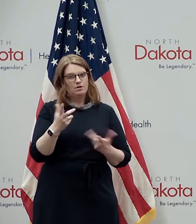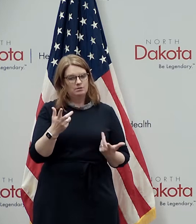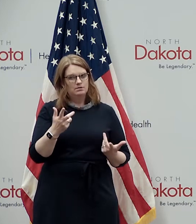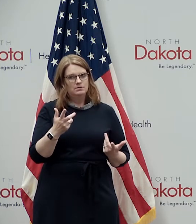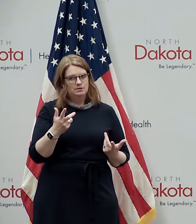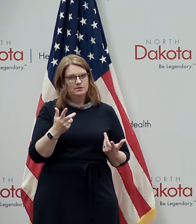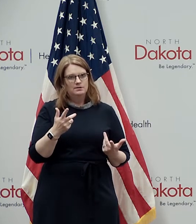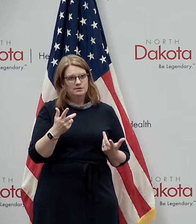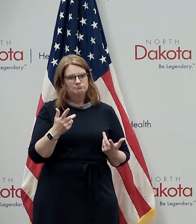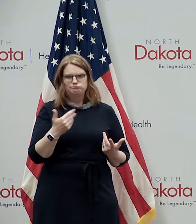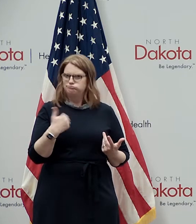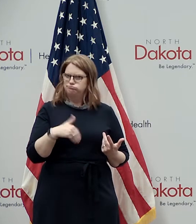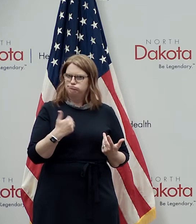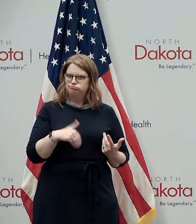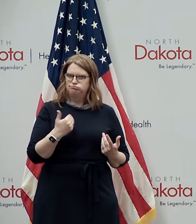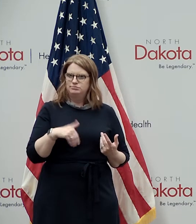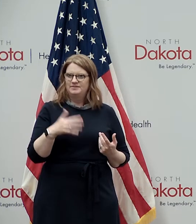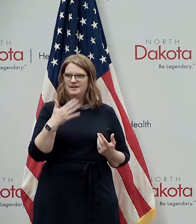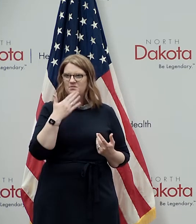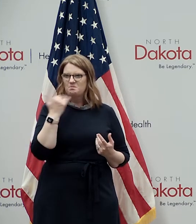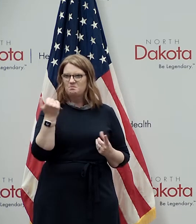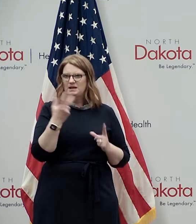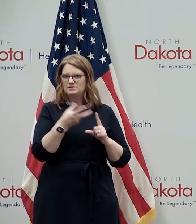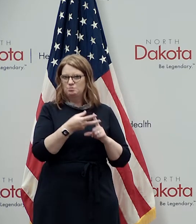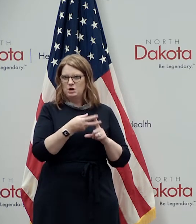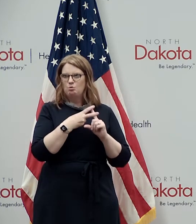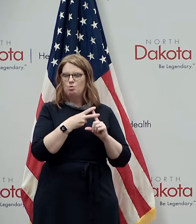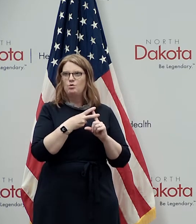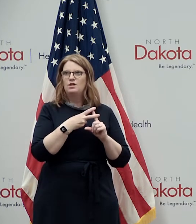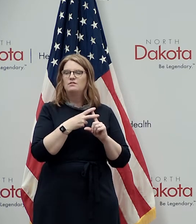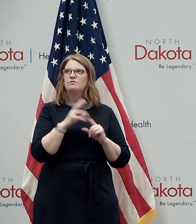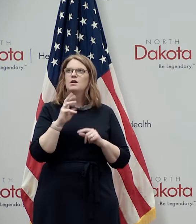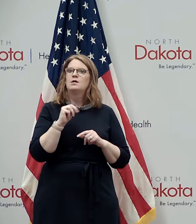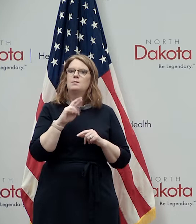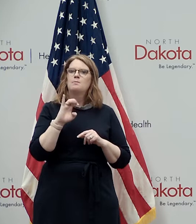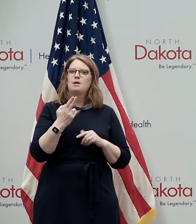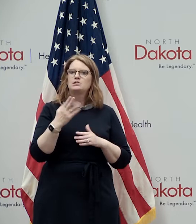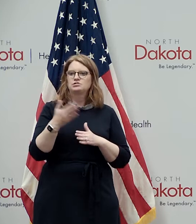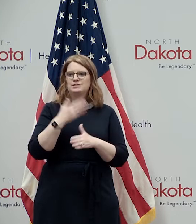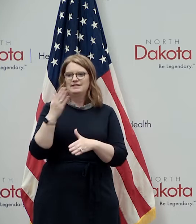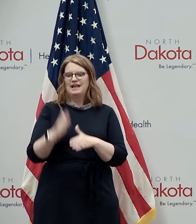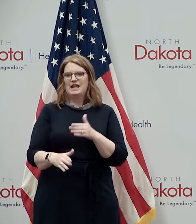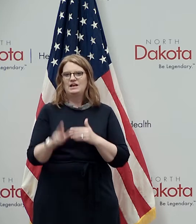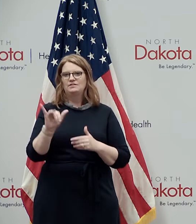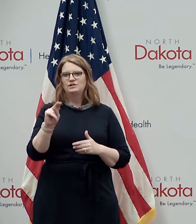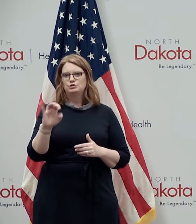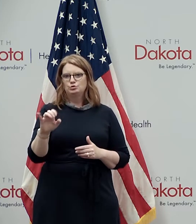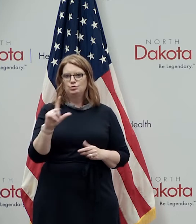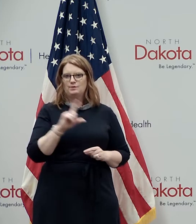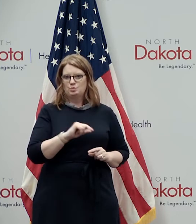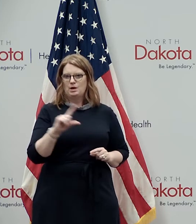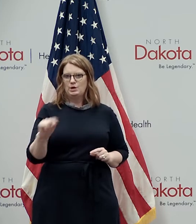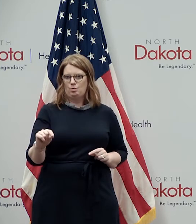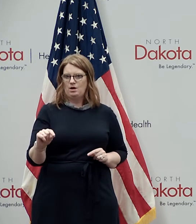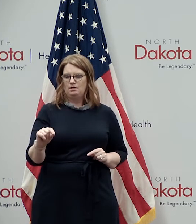best recruiting from march to the end of june of 2020